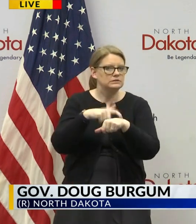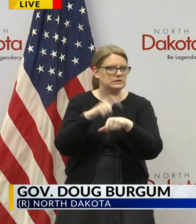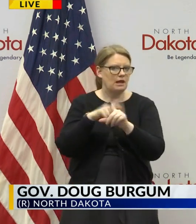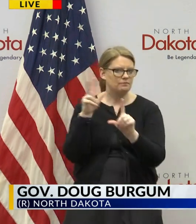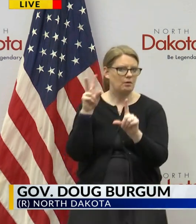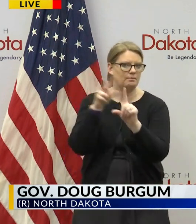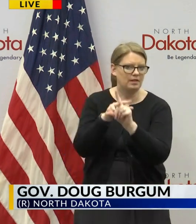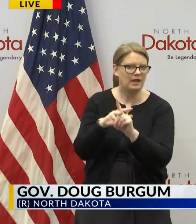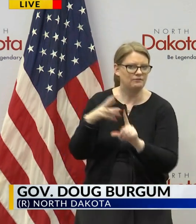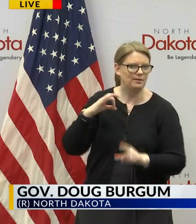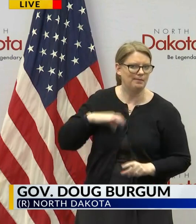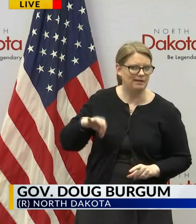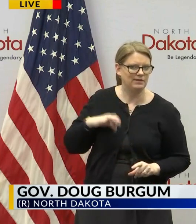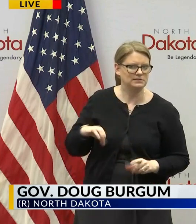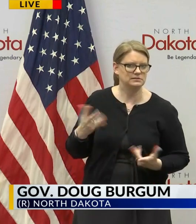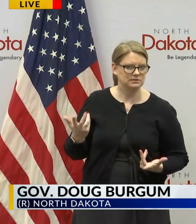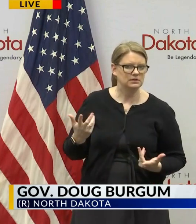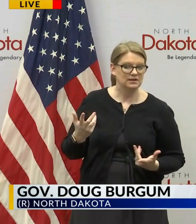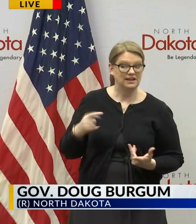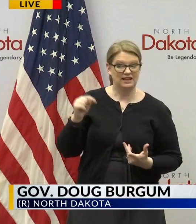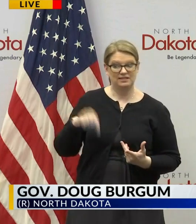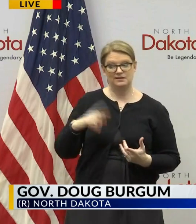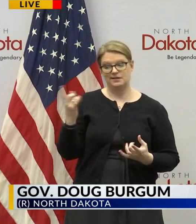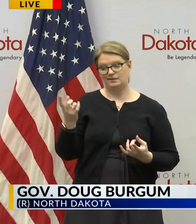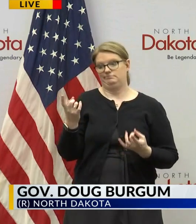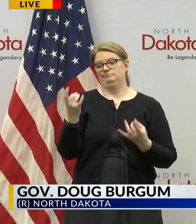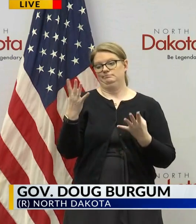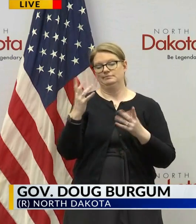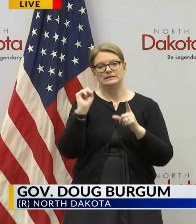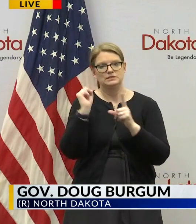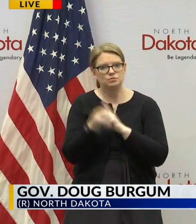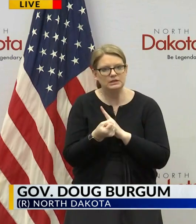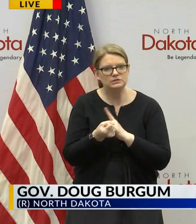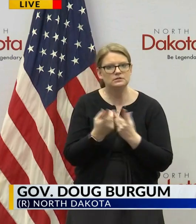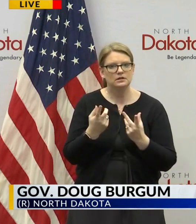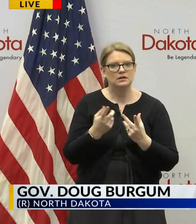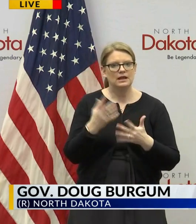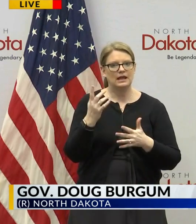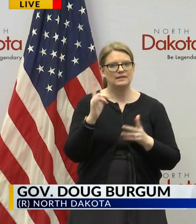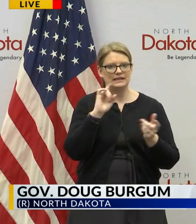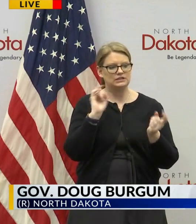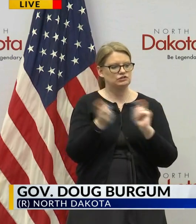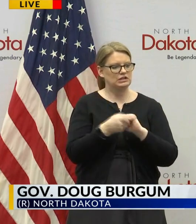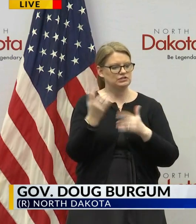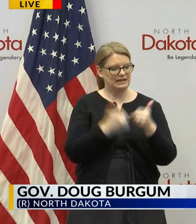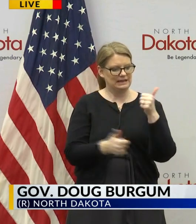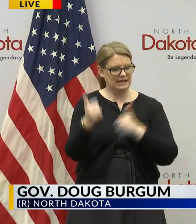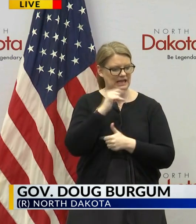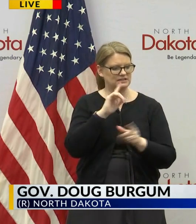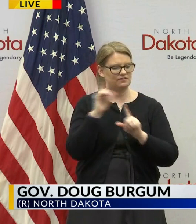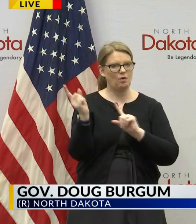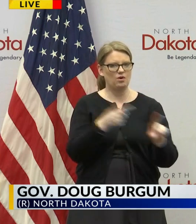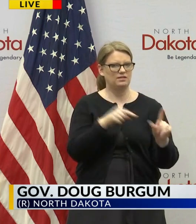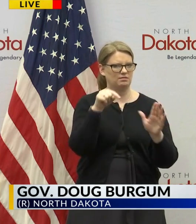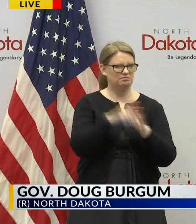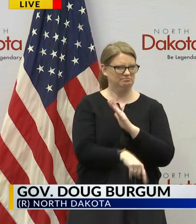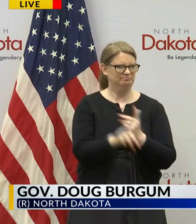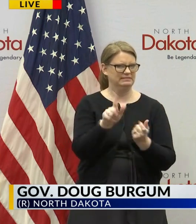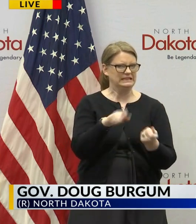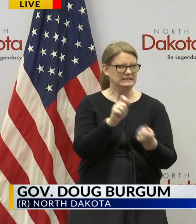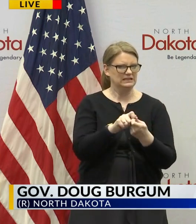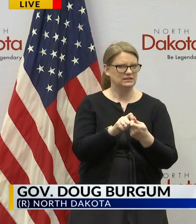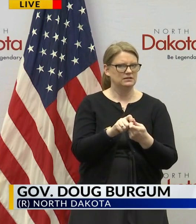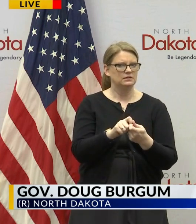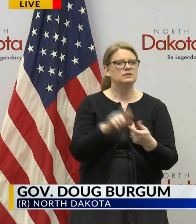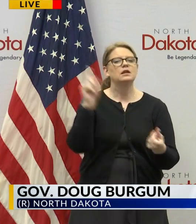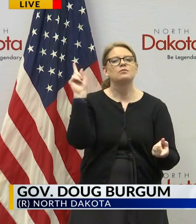during these extraordinary circumstances and these changes in the executive order which are quite detailed significantly reduce